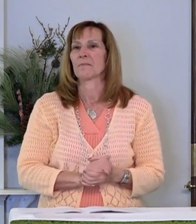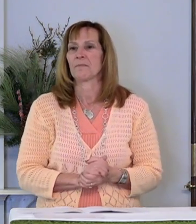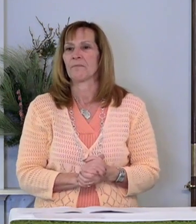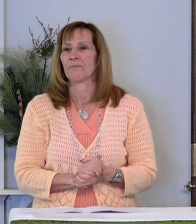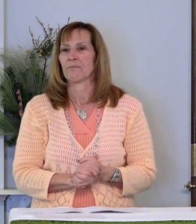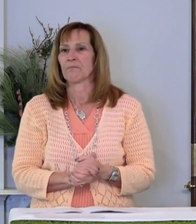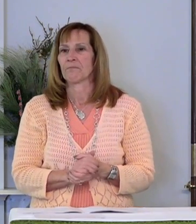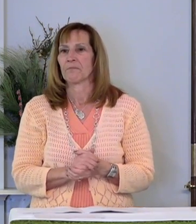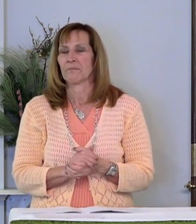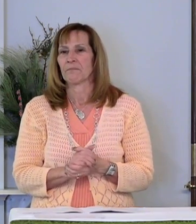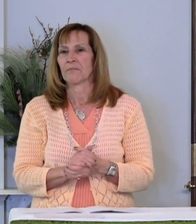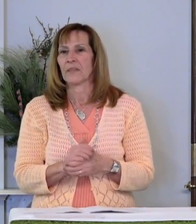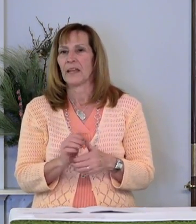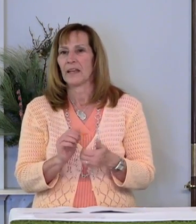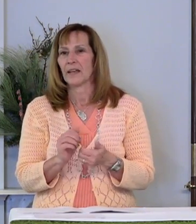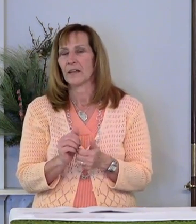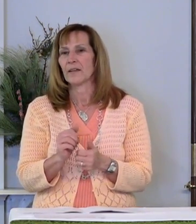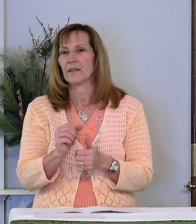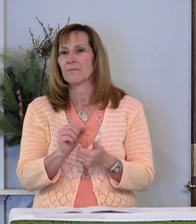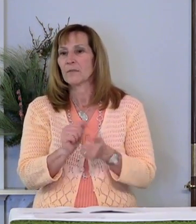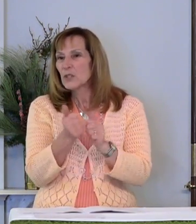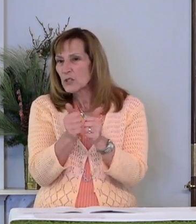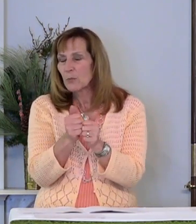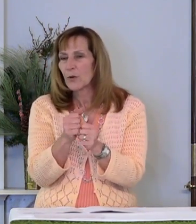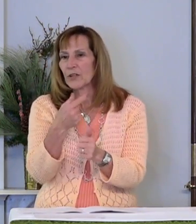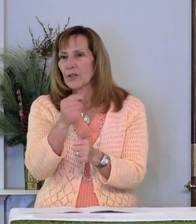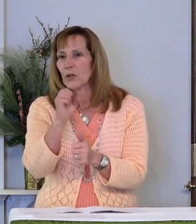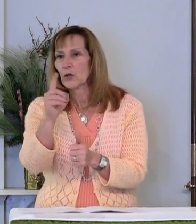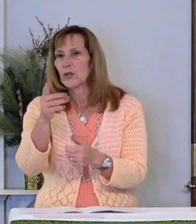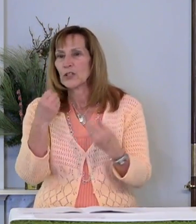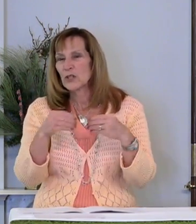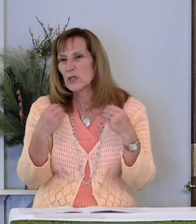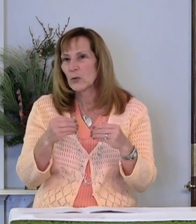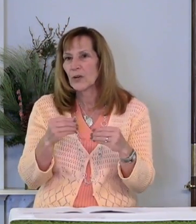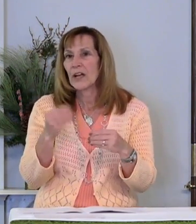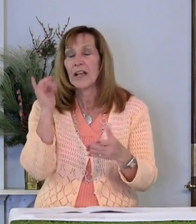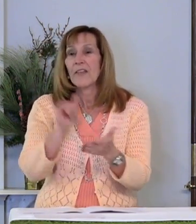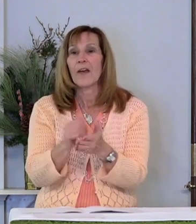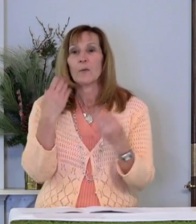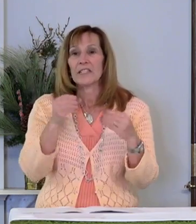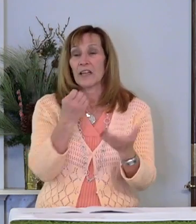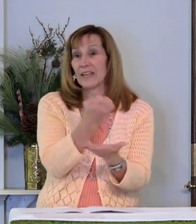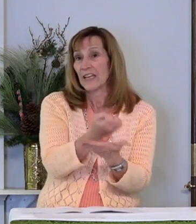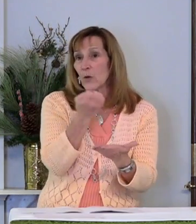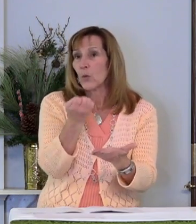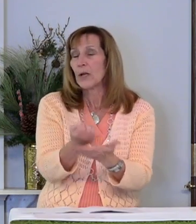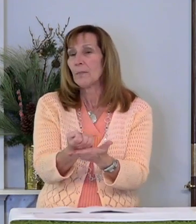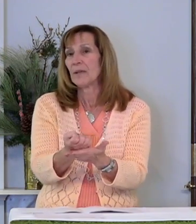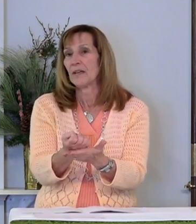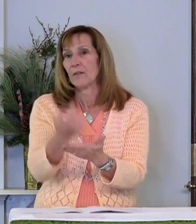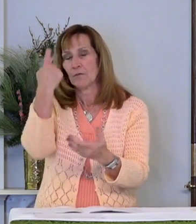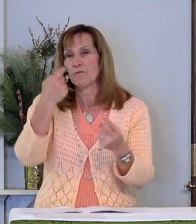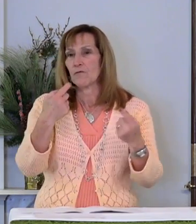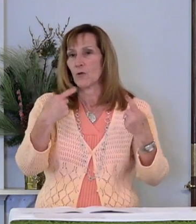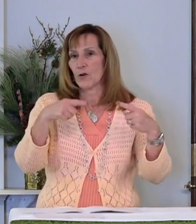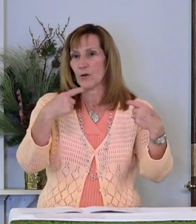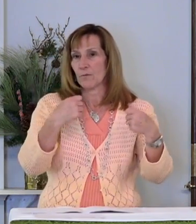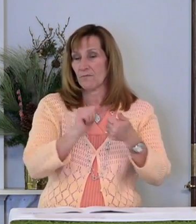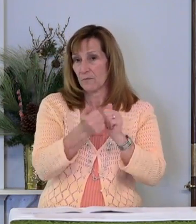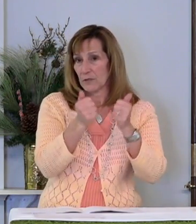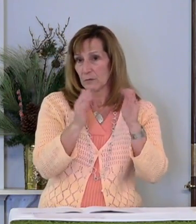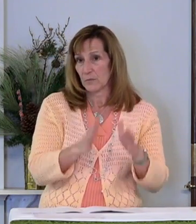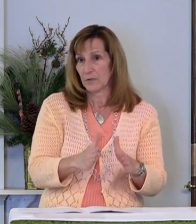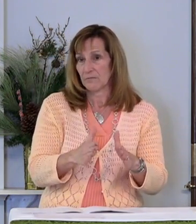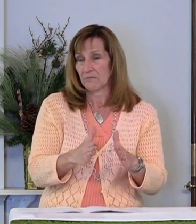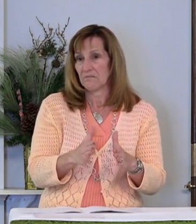Sporting goods stores, which used to actually sell equipment to play